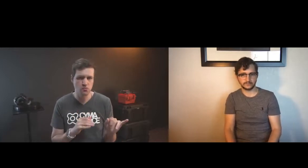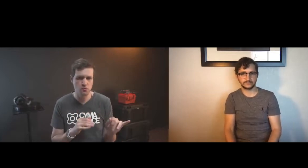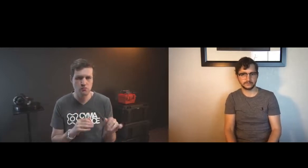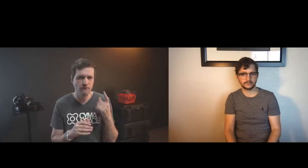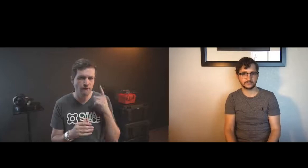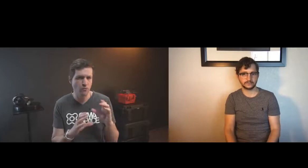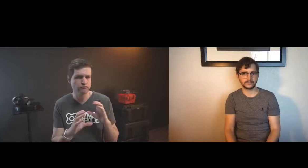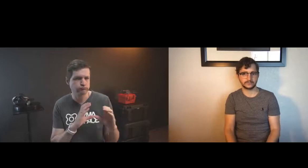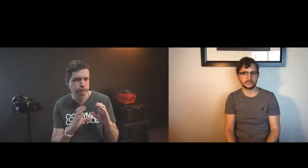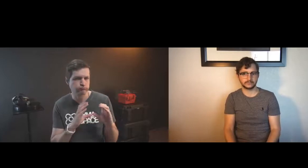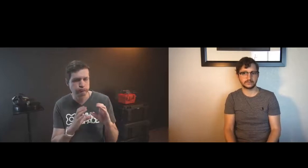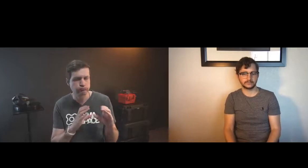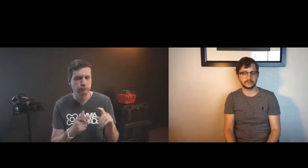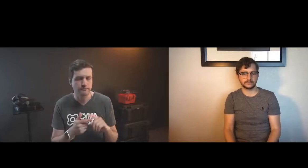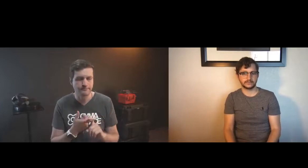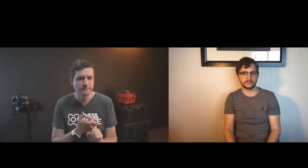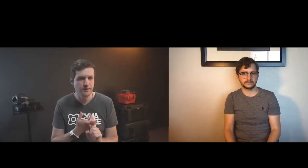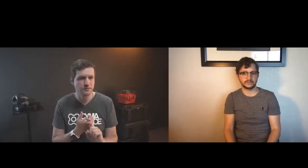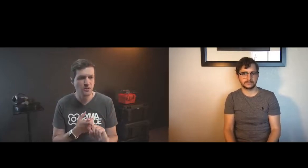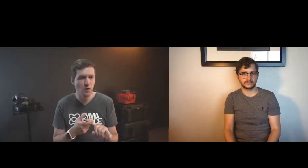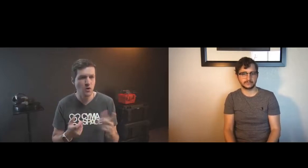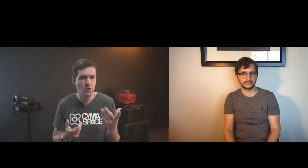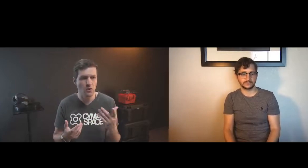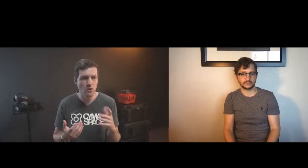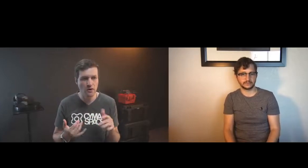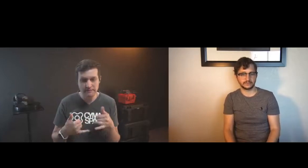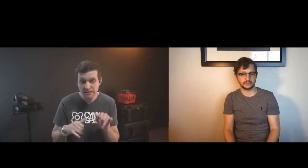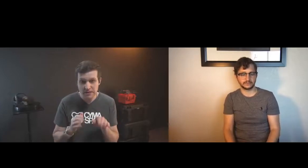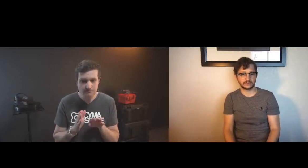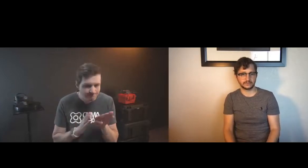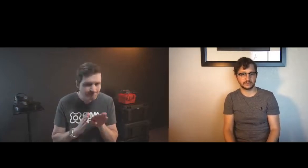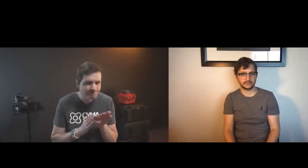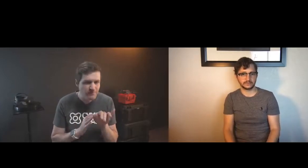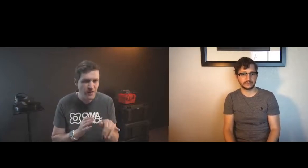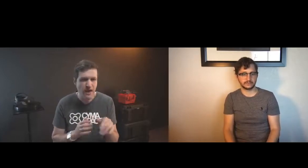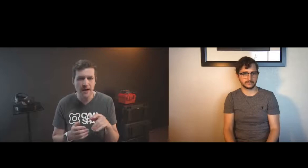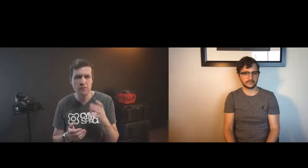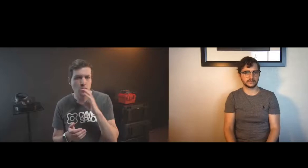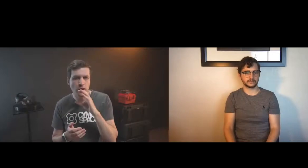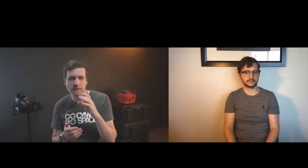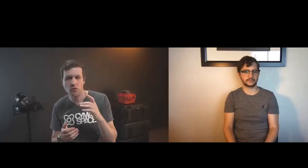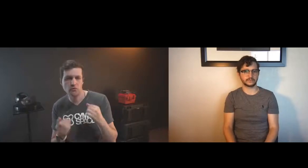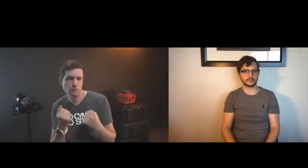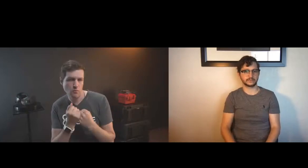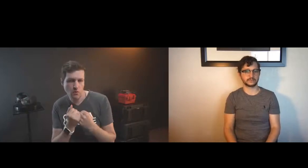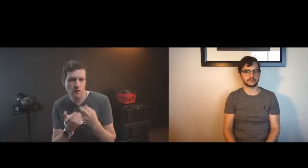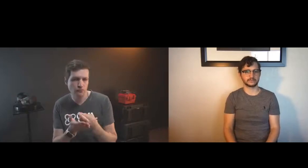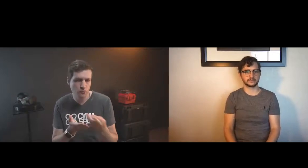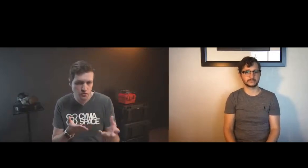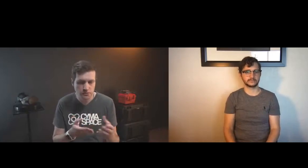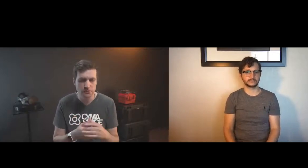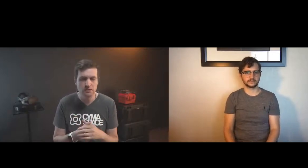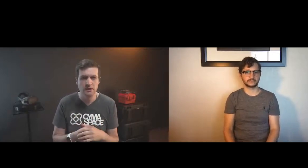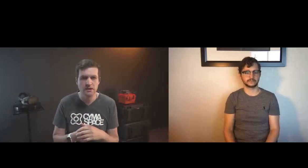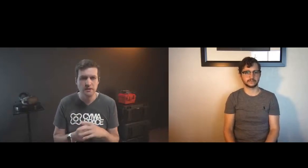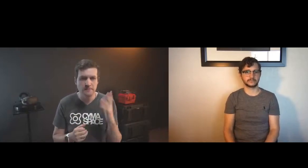as well as captioning to be able to communicate in vr spaces so that's still in development